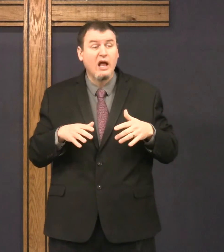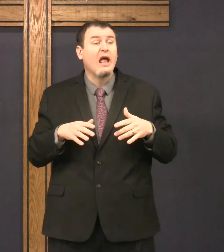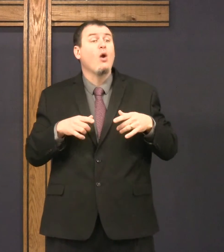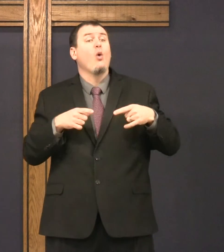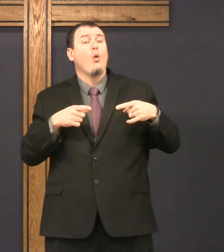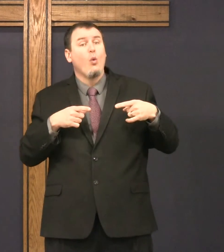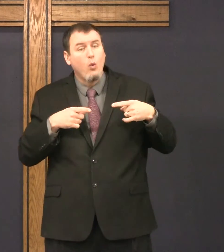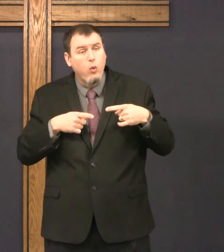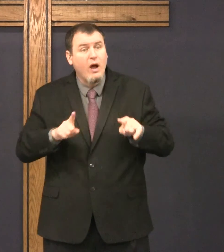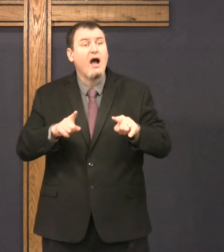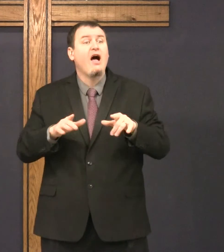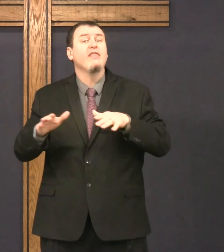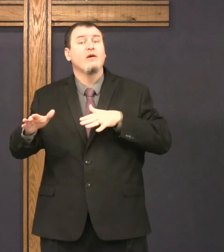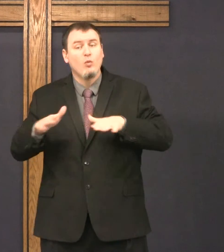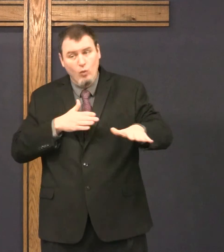they didn't have a subway, they had to walk.